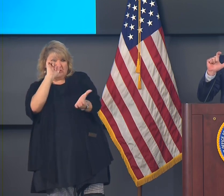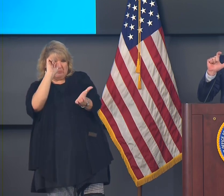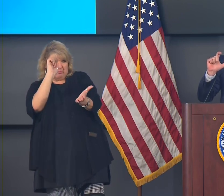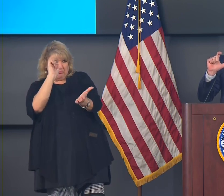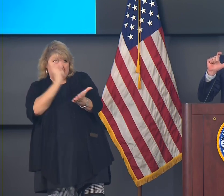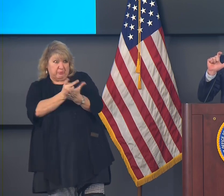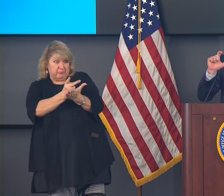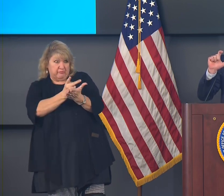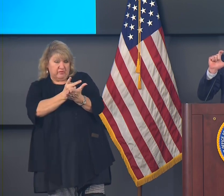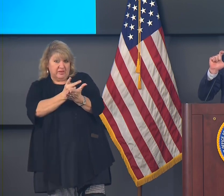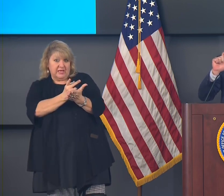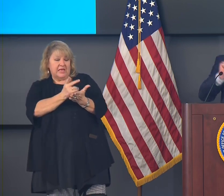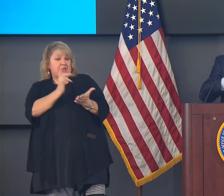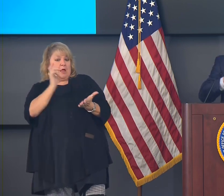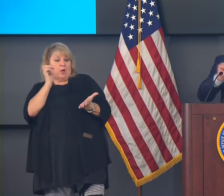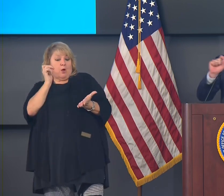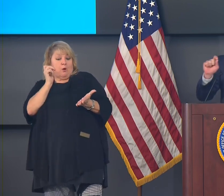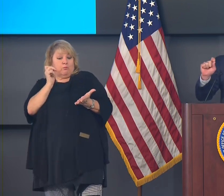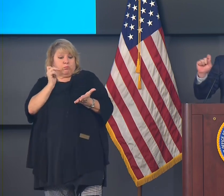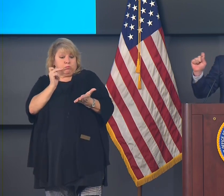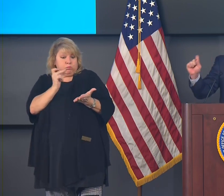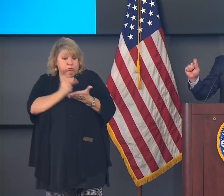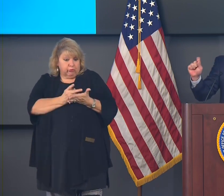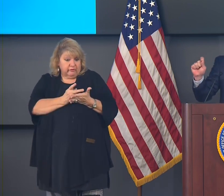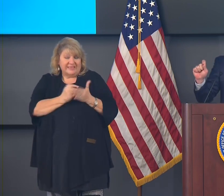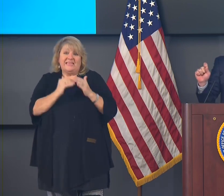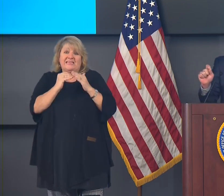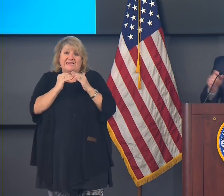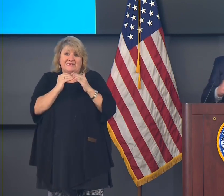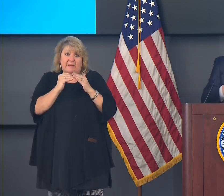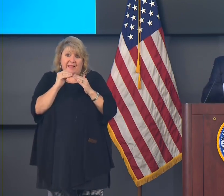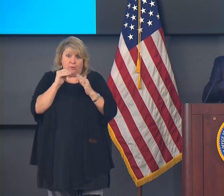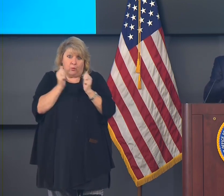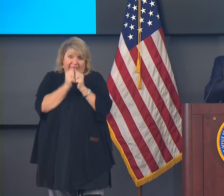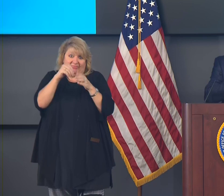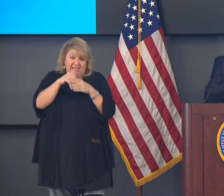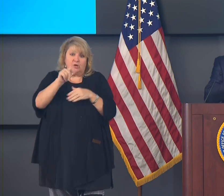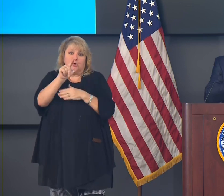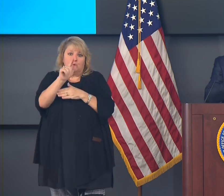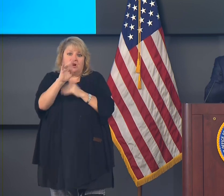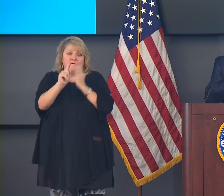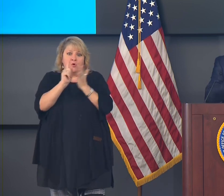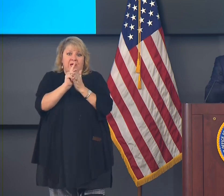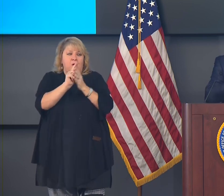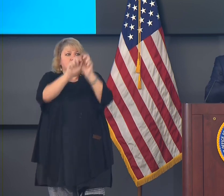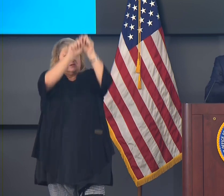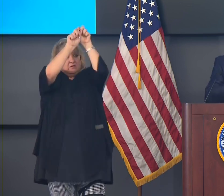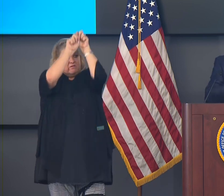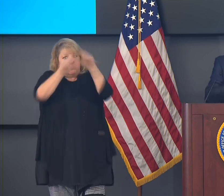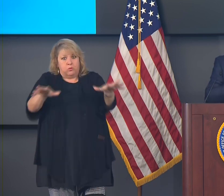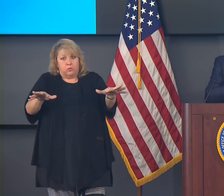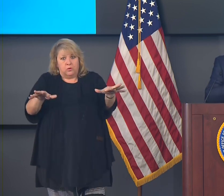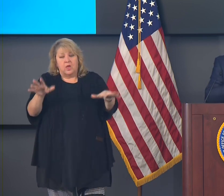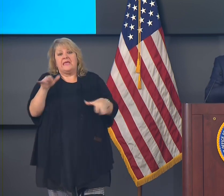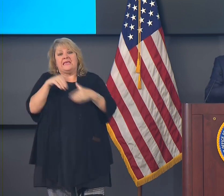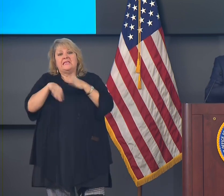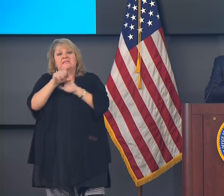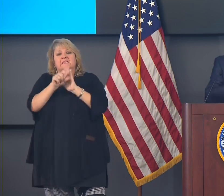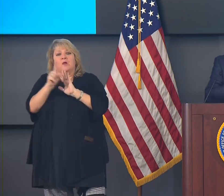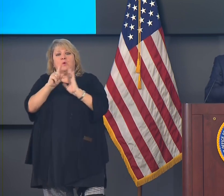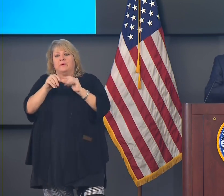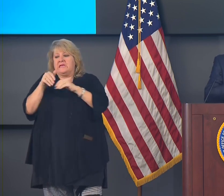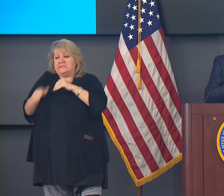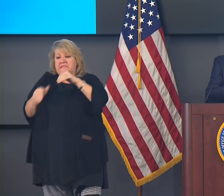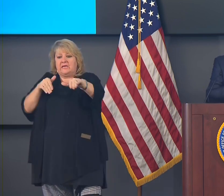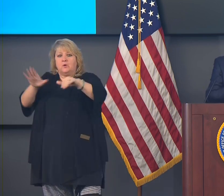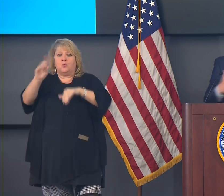24 hours vaccine would be en route to the states to the locations that we've identified that we want them shipped